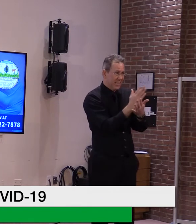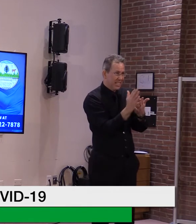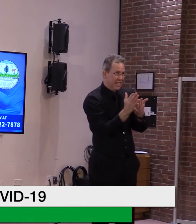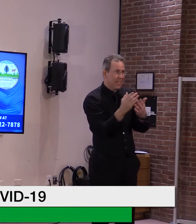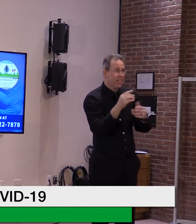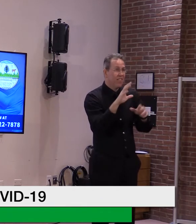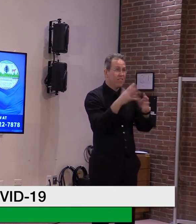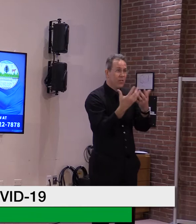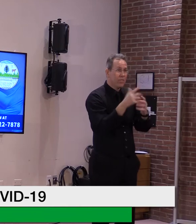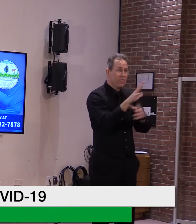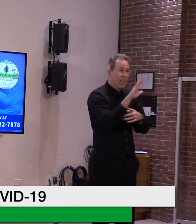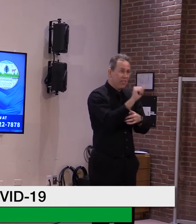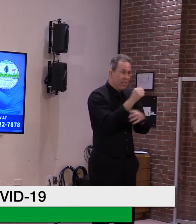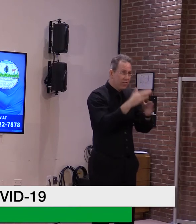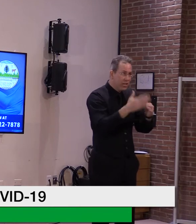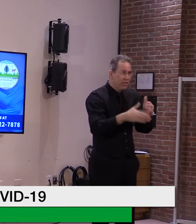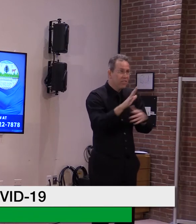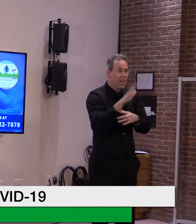Okay. Thank you. Yeah.